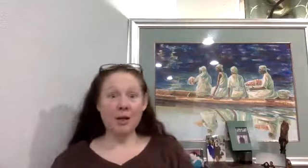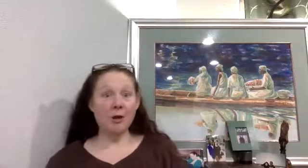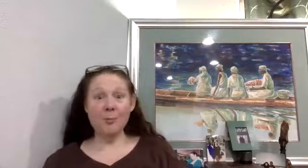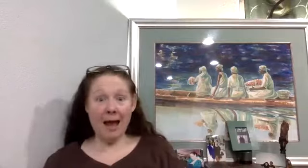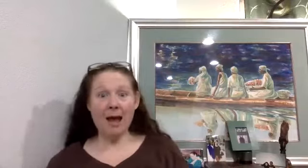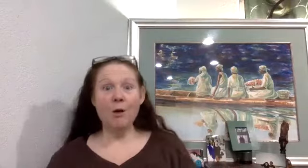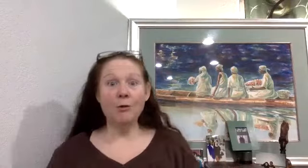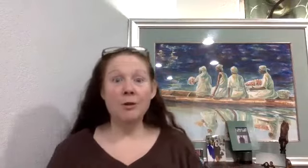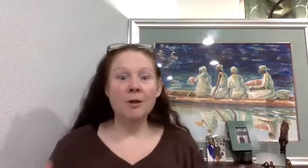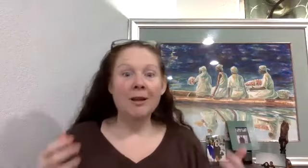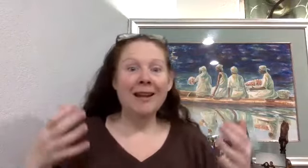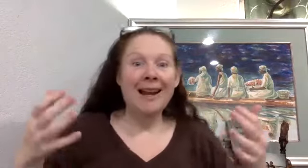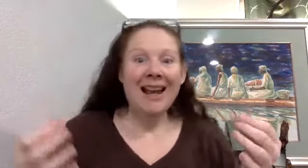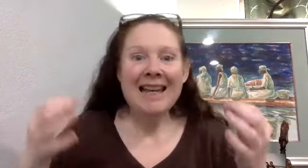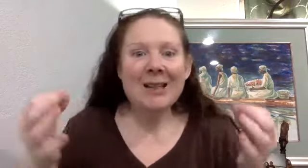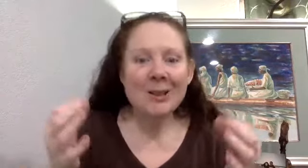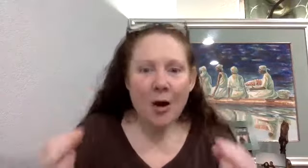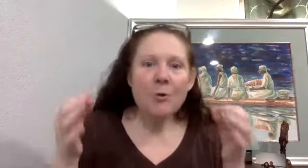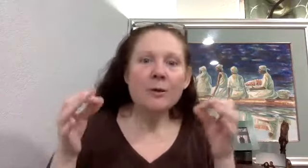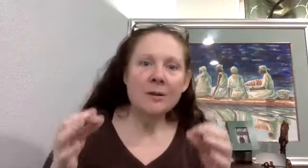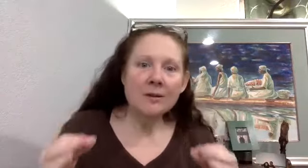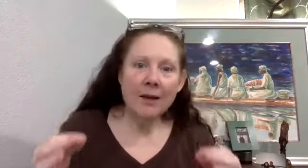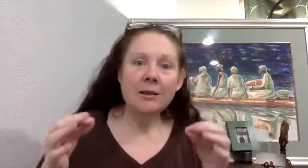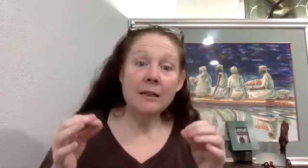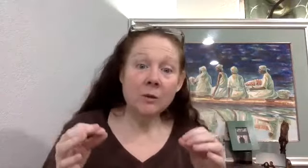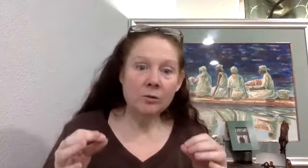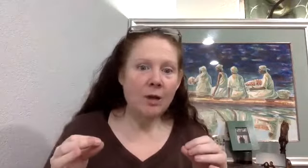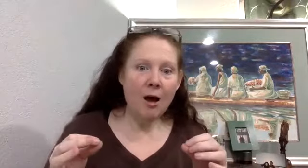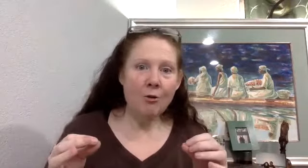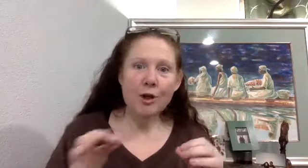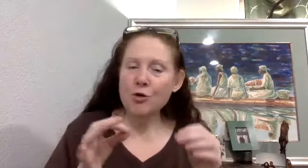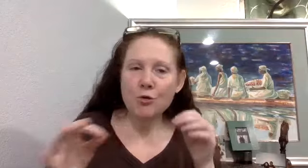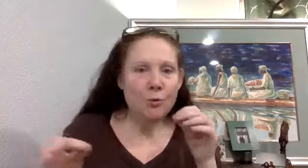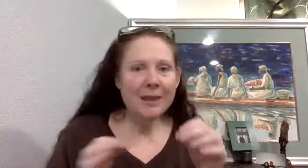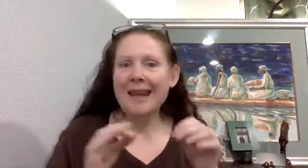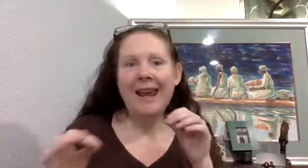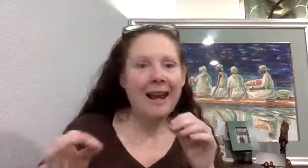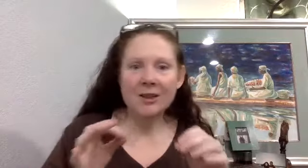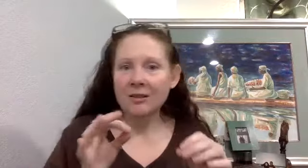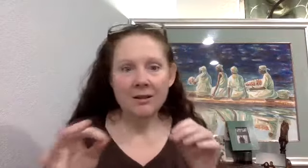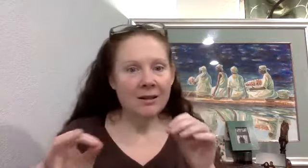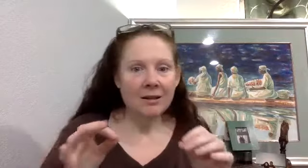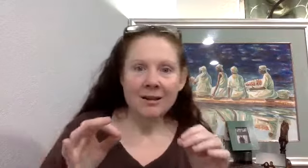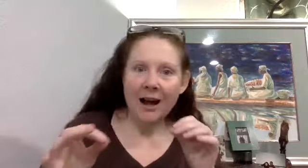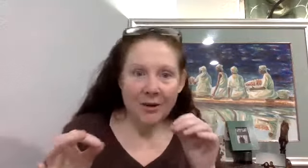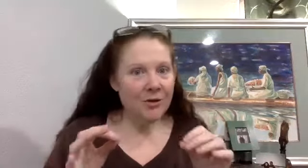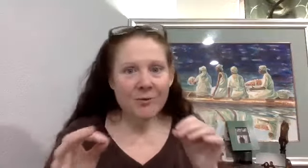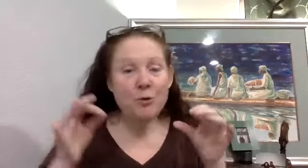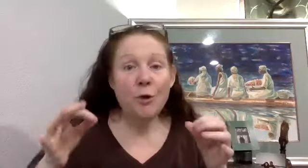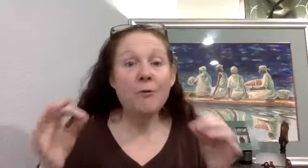another pound. It's so subtly slow that you really can't understand. You don't